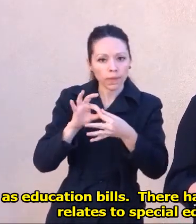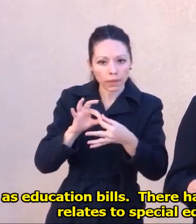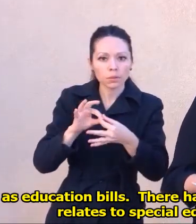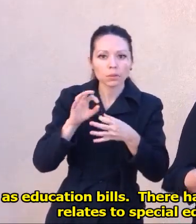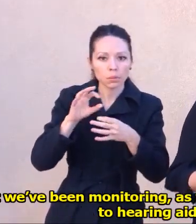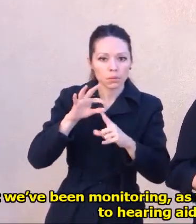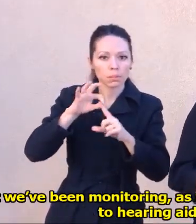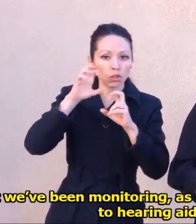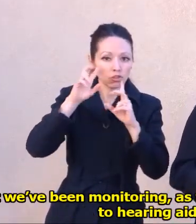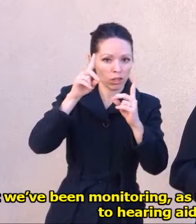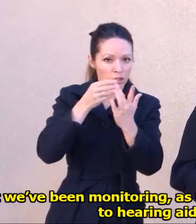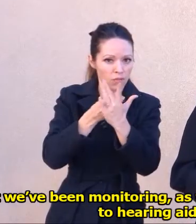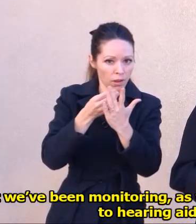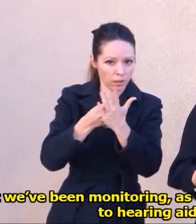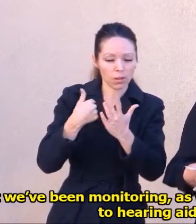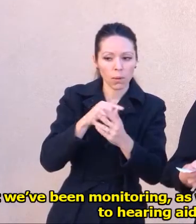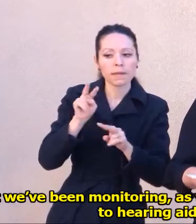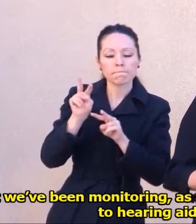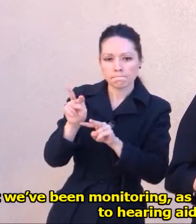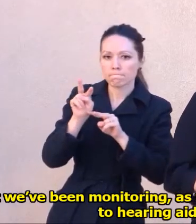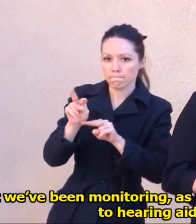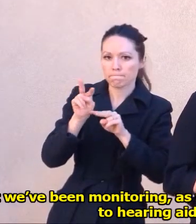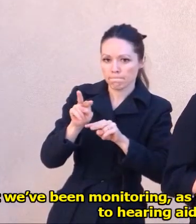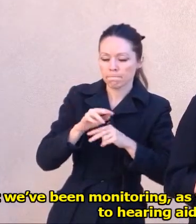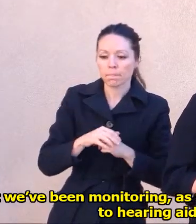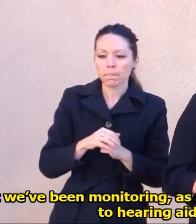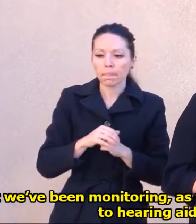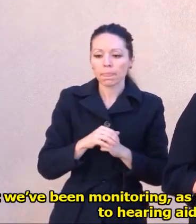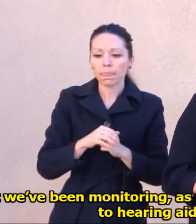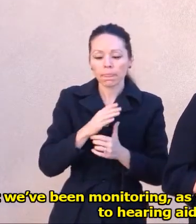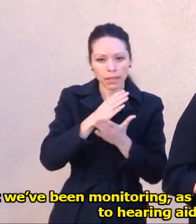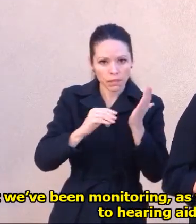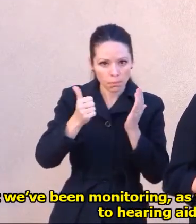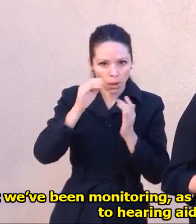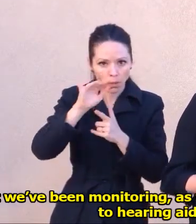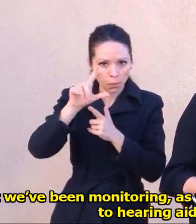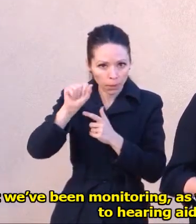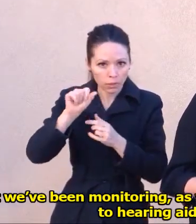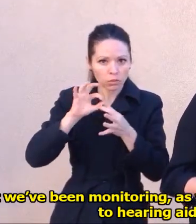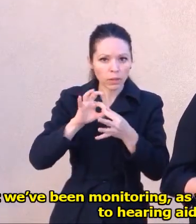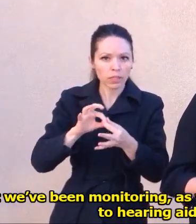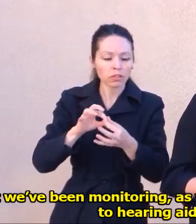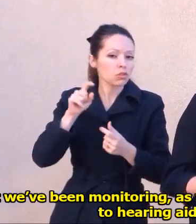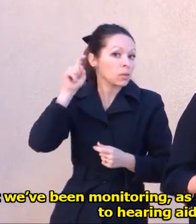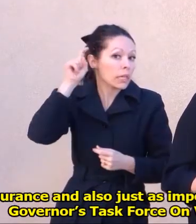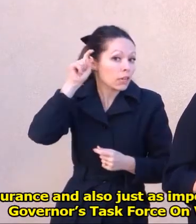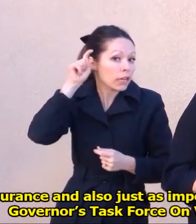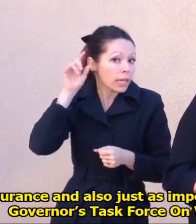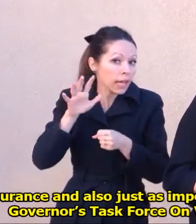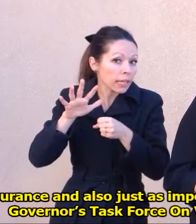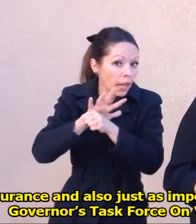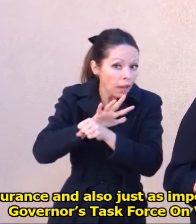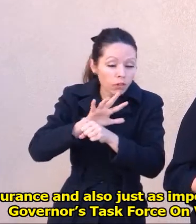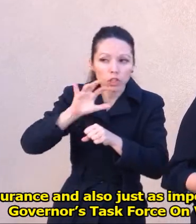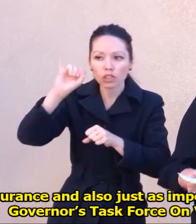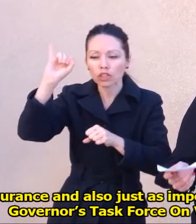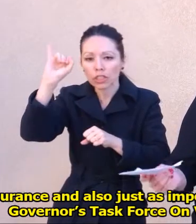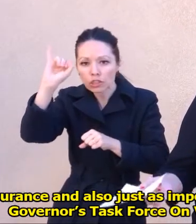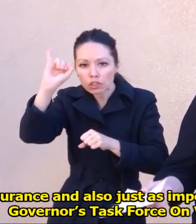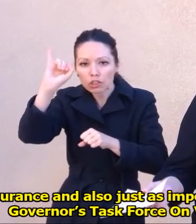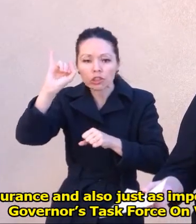education funding that we've been monitoring, as well as other bills pertaining to hearing aid coverage, insurance,